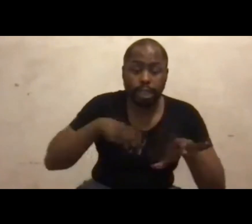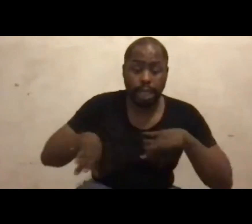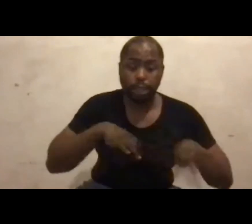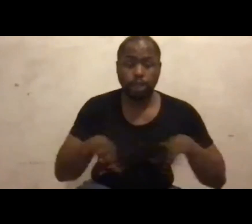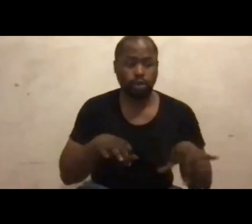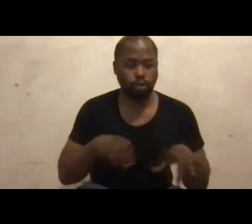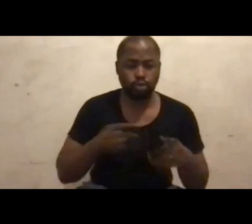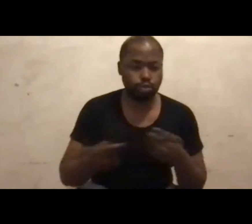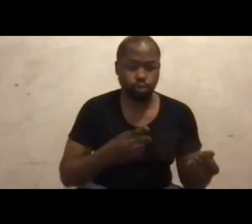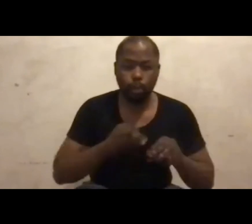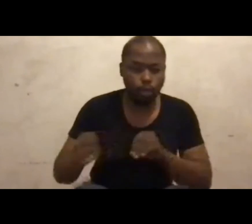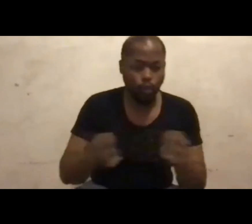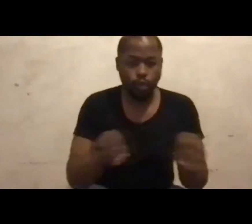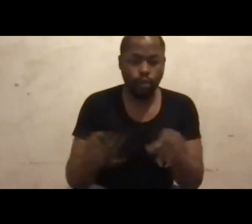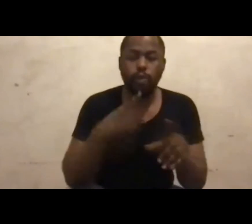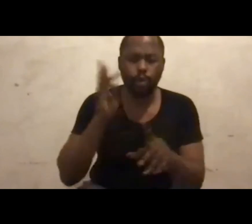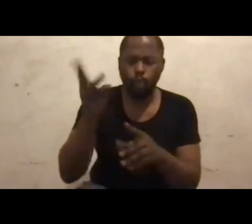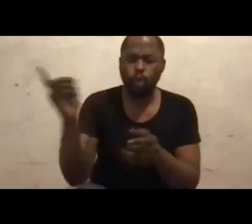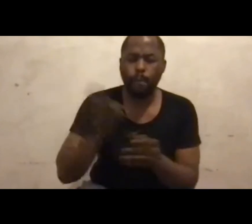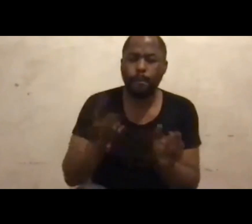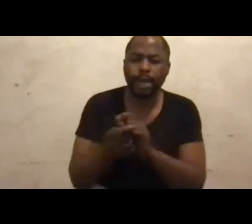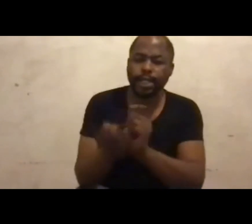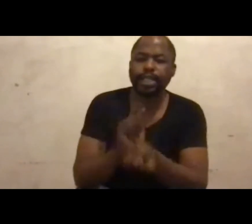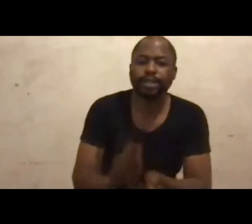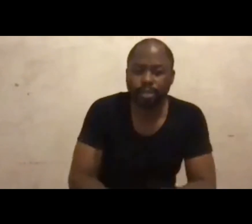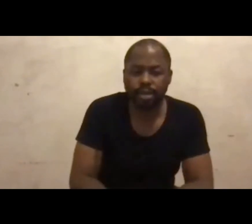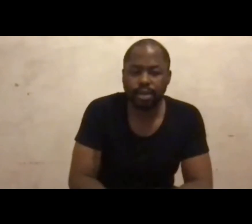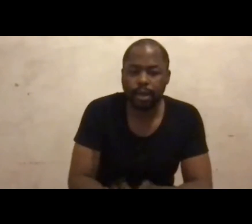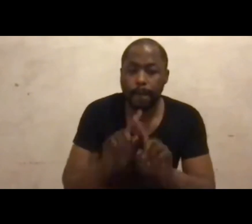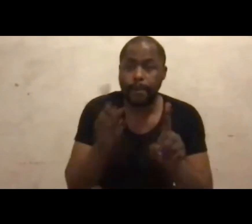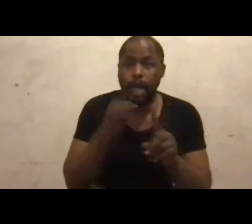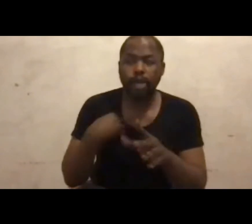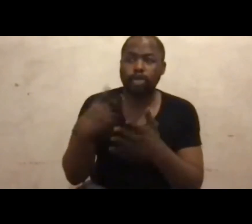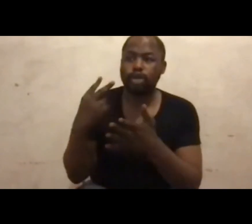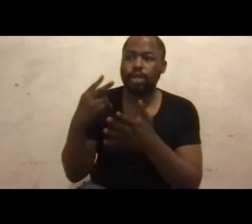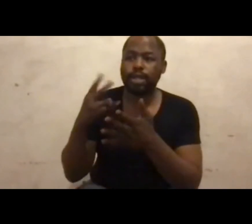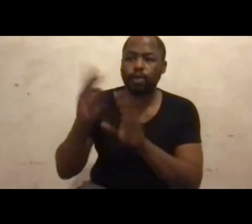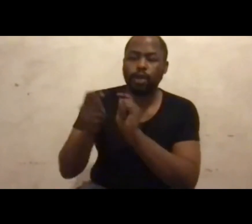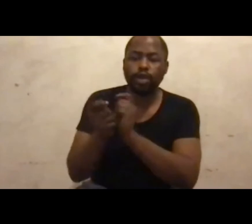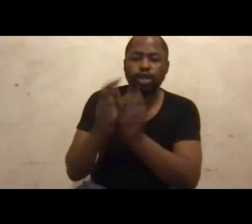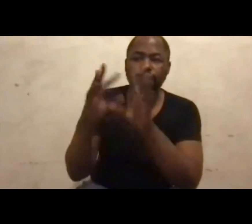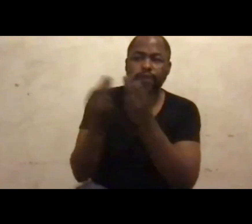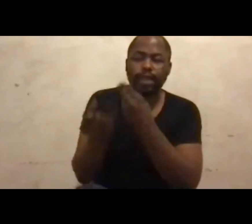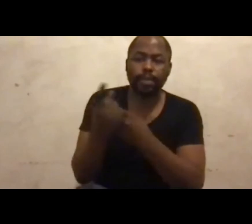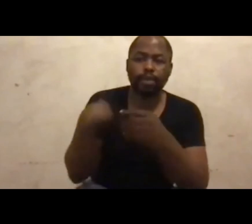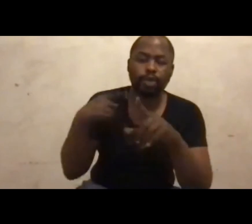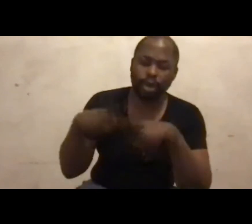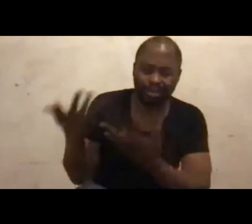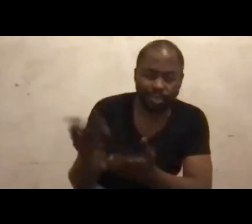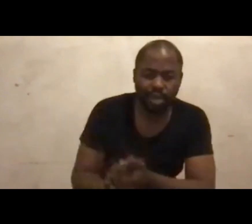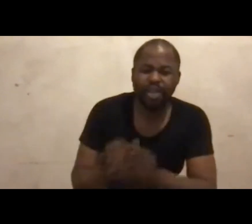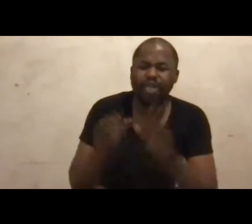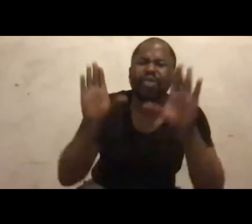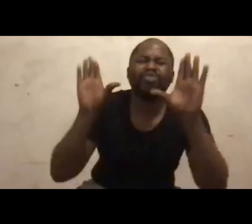Complaints do not introduce you to anybody. They introduce your circumstances to a so-and-so. Stop complaining.